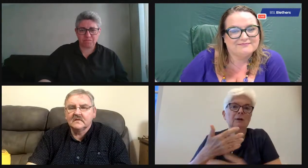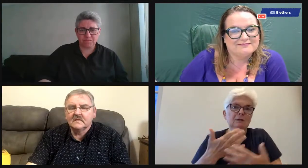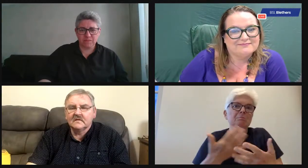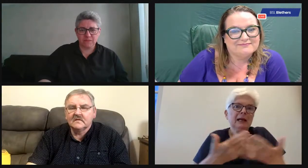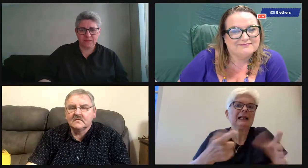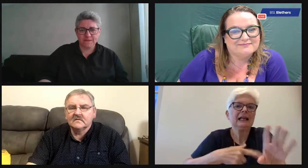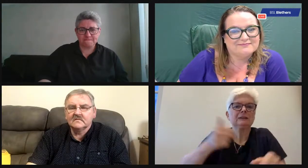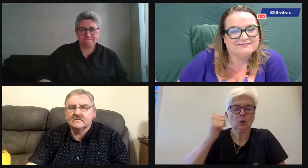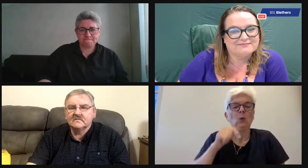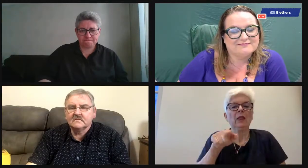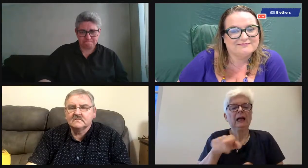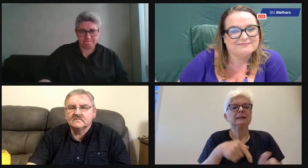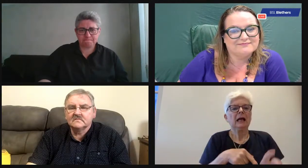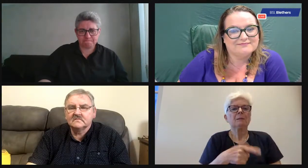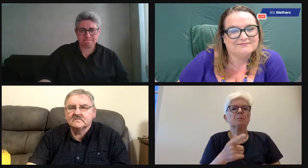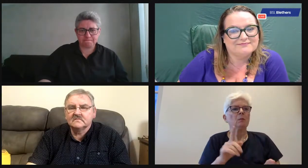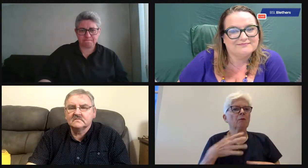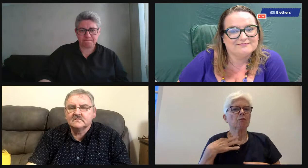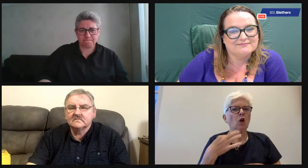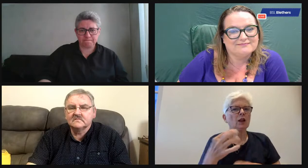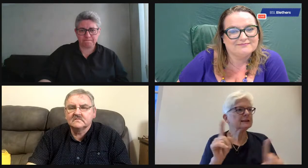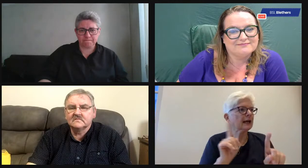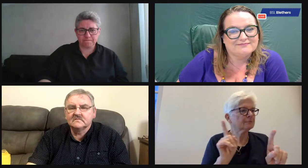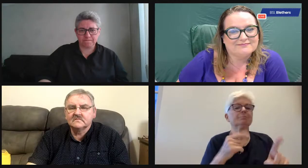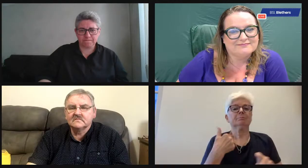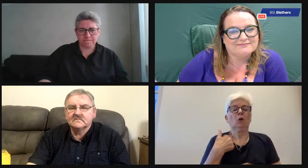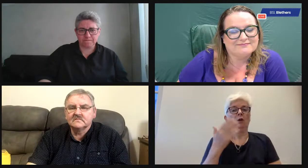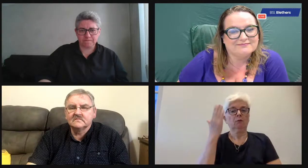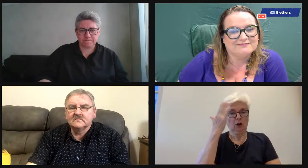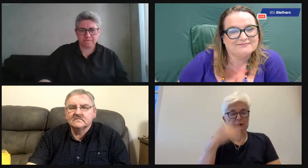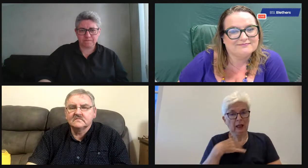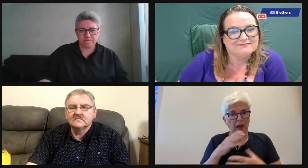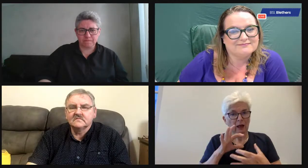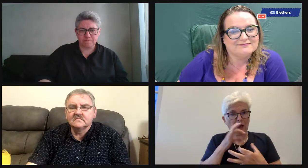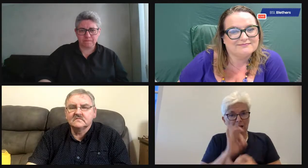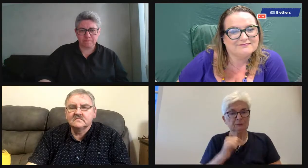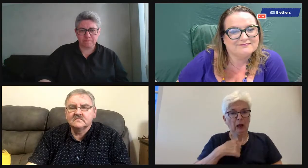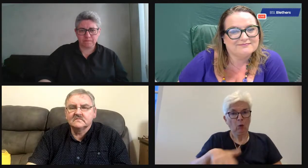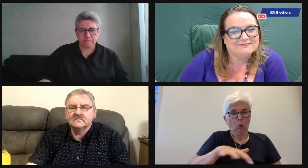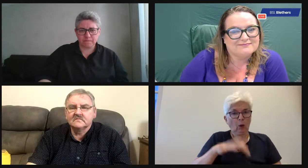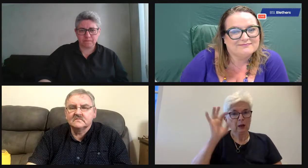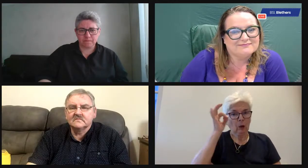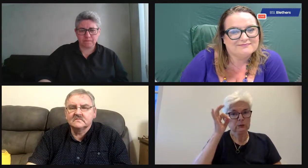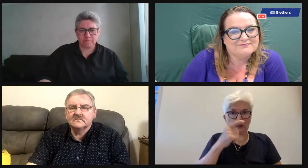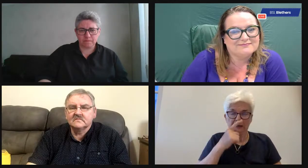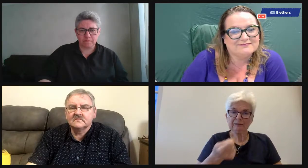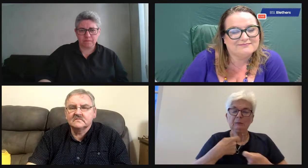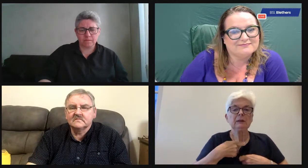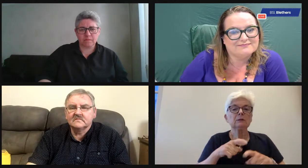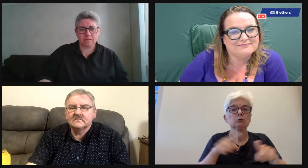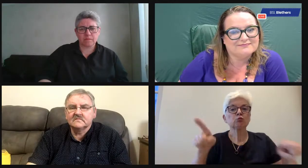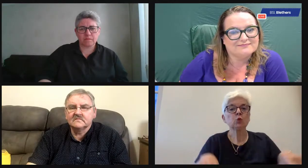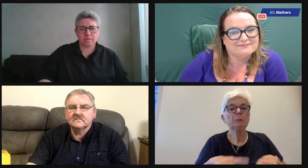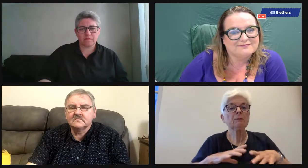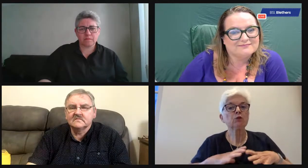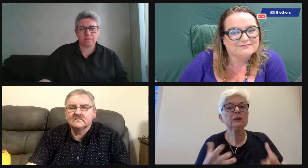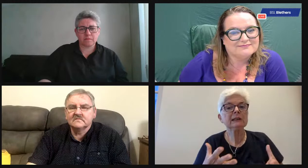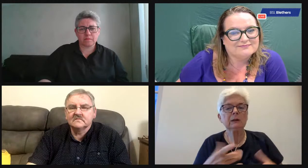Youth Group of Disabled People, which was many years ago now, I got involved in volunteering for that. And we had our own